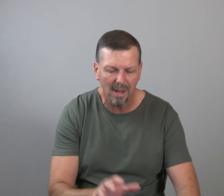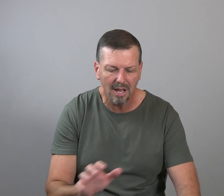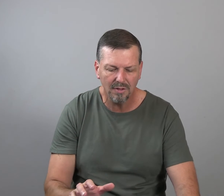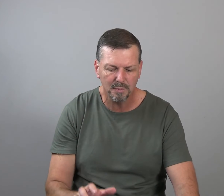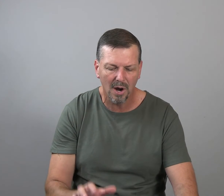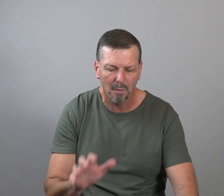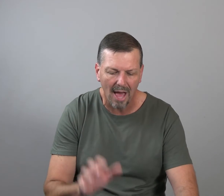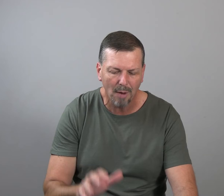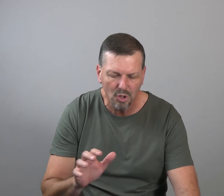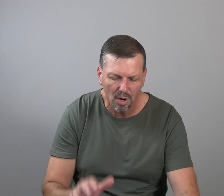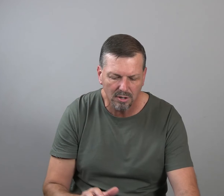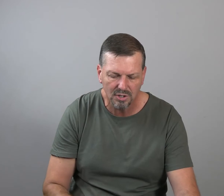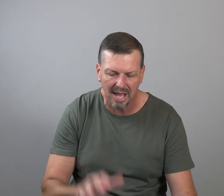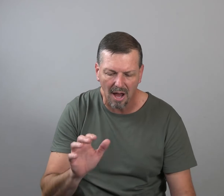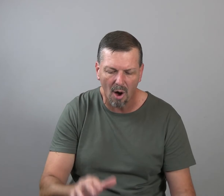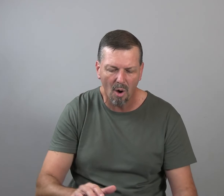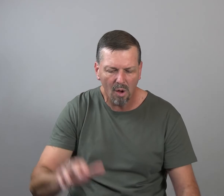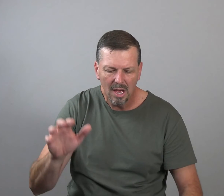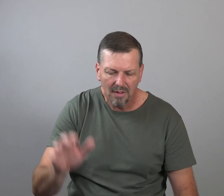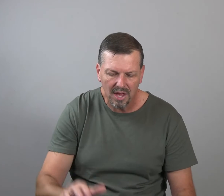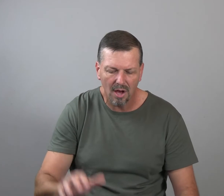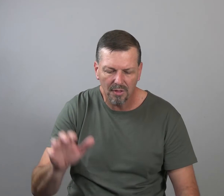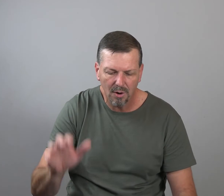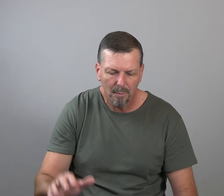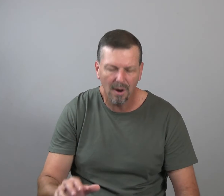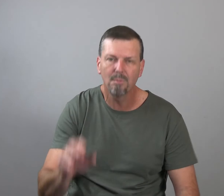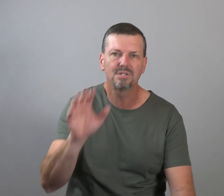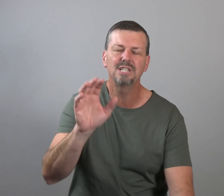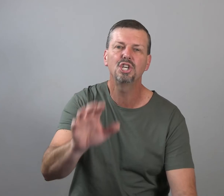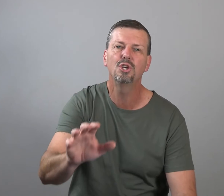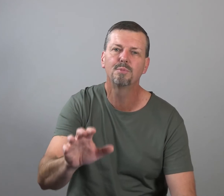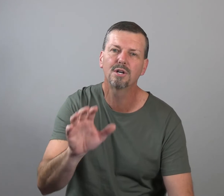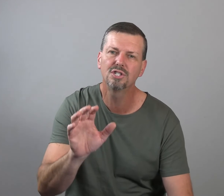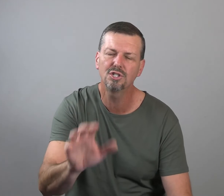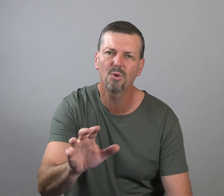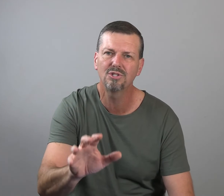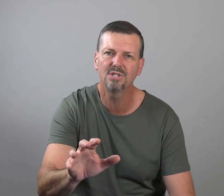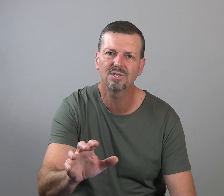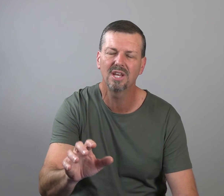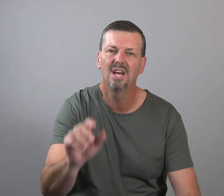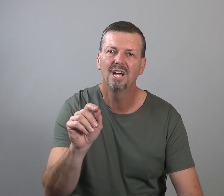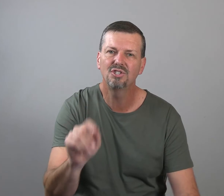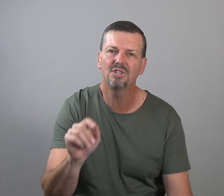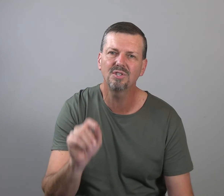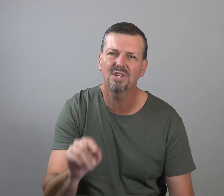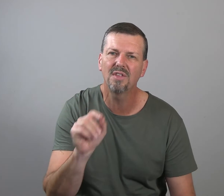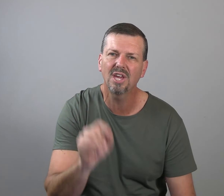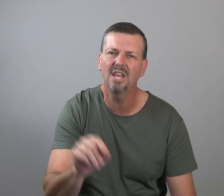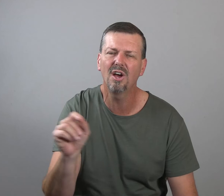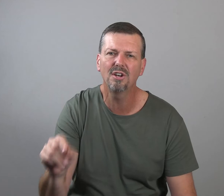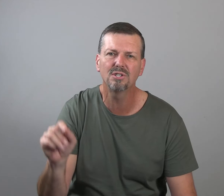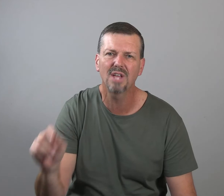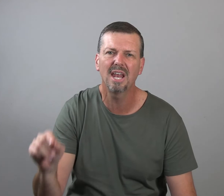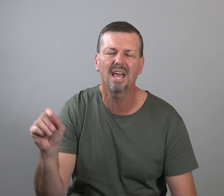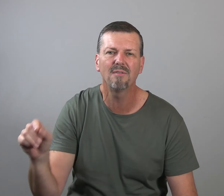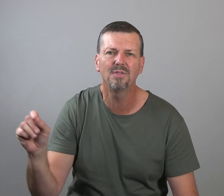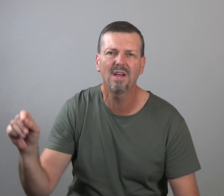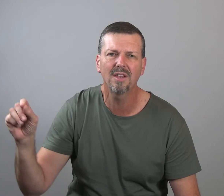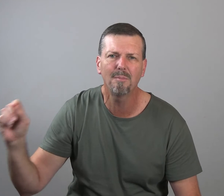the meaning of this parable, how will you understand all the other parables? That's huge because this is what Jesus said. Jesus said the key to understanding everything that